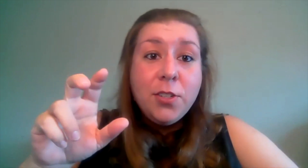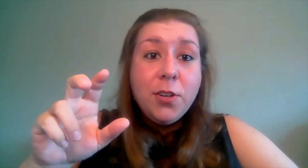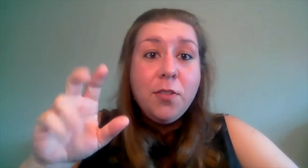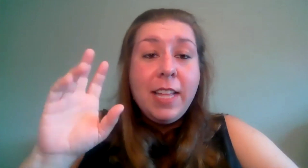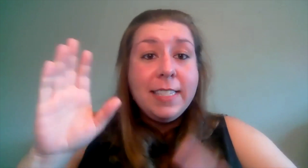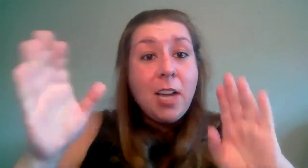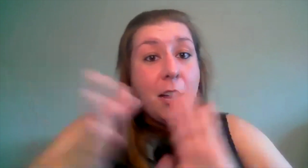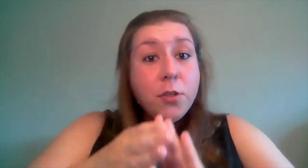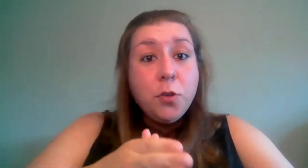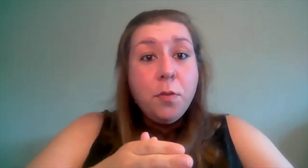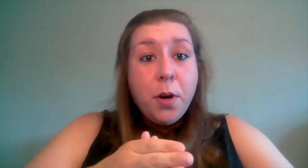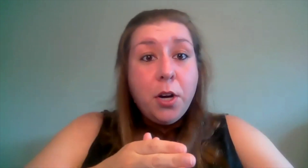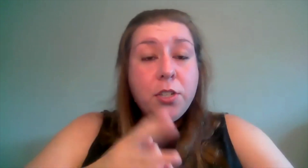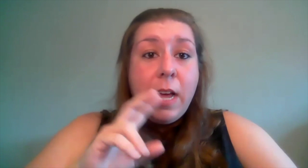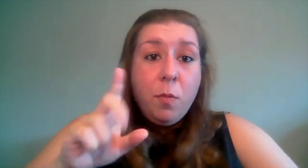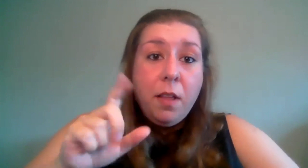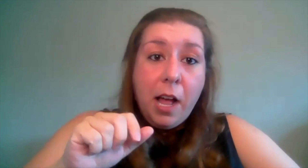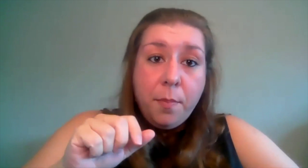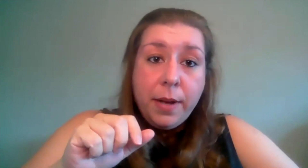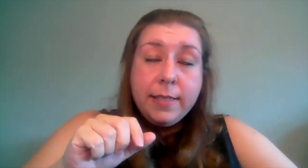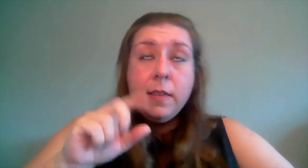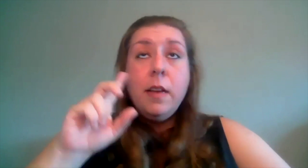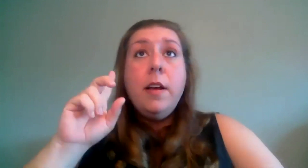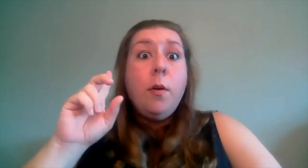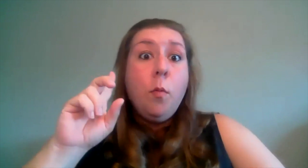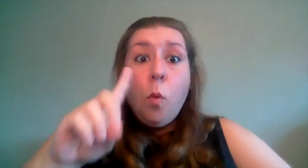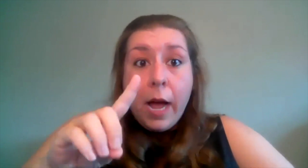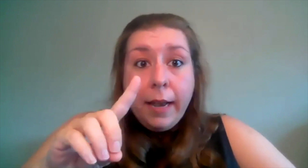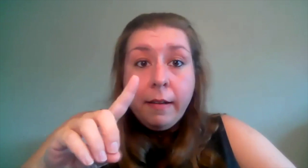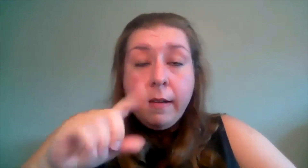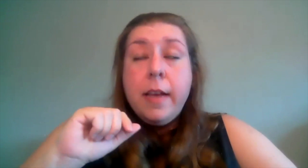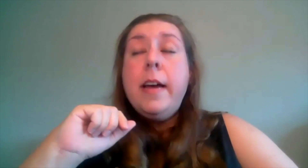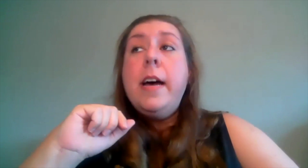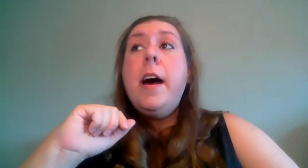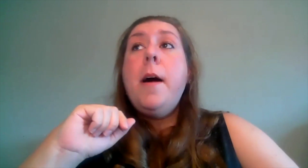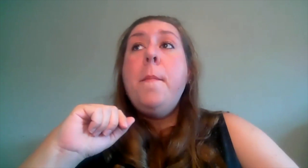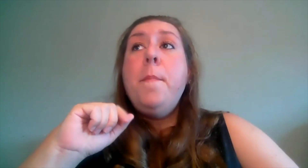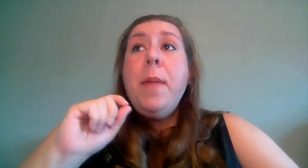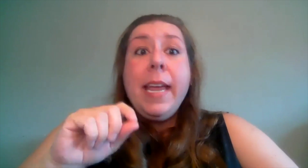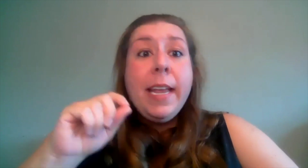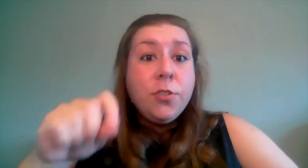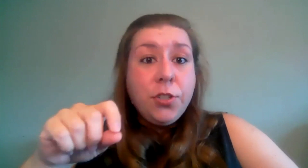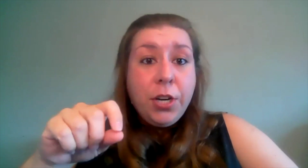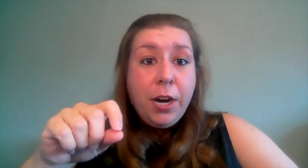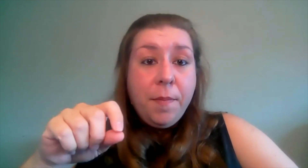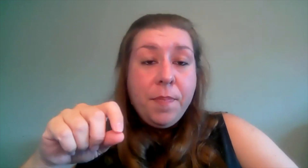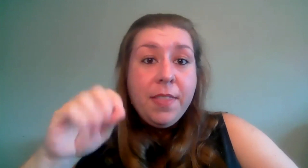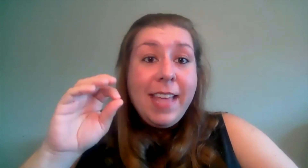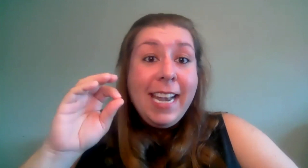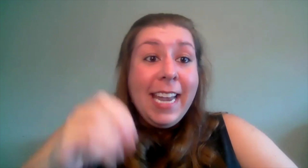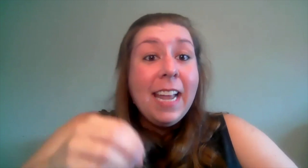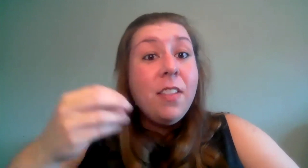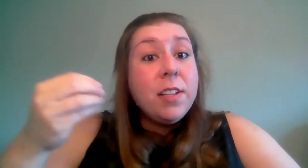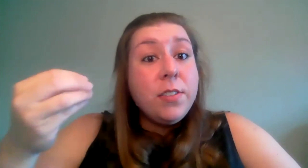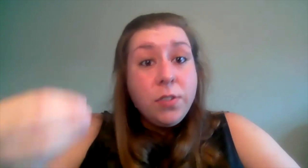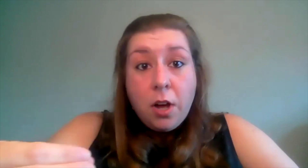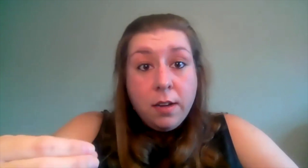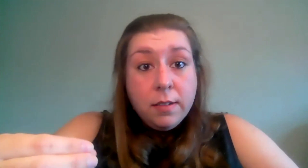do that's not a true merge that will help us one making sure that in the songs